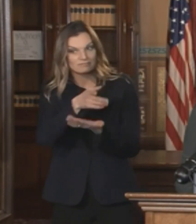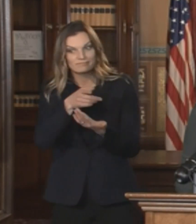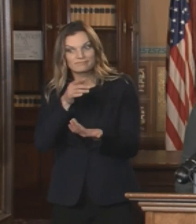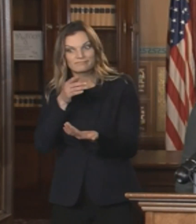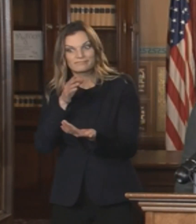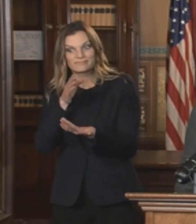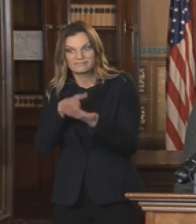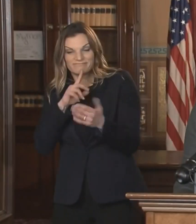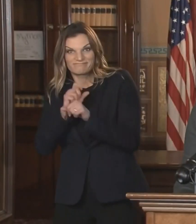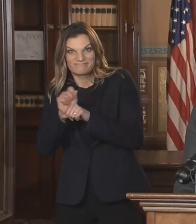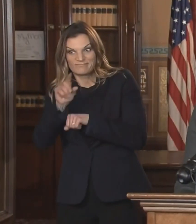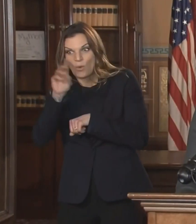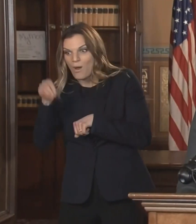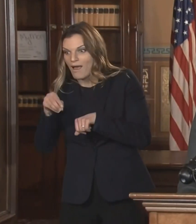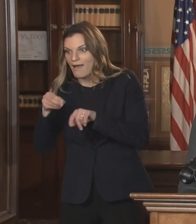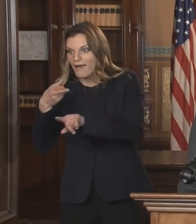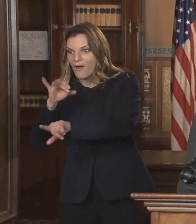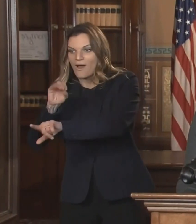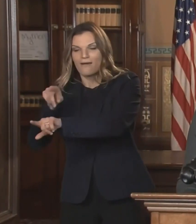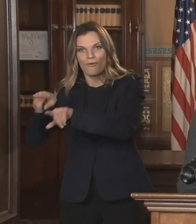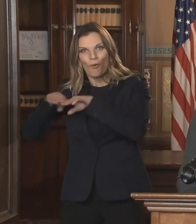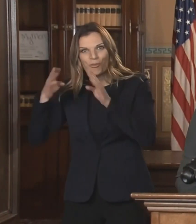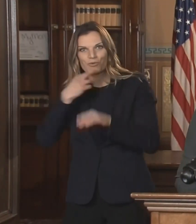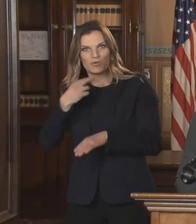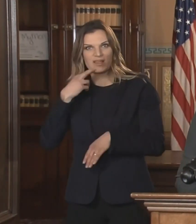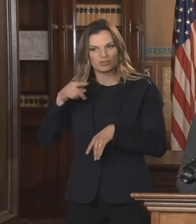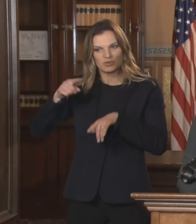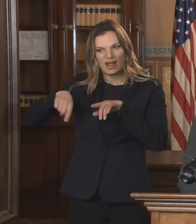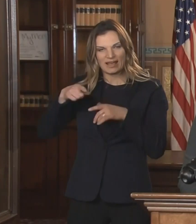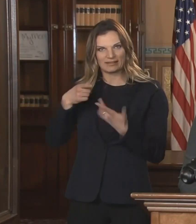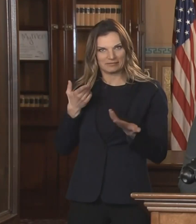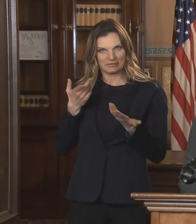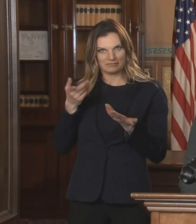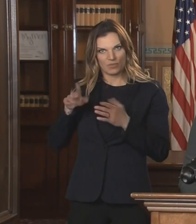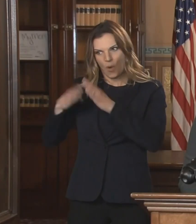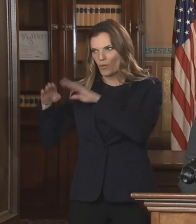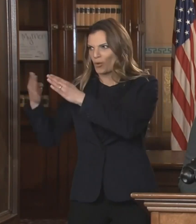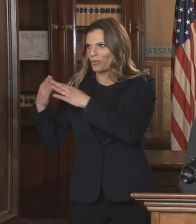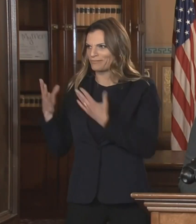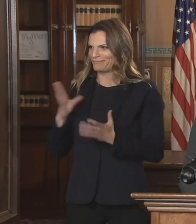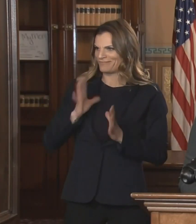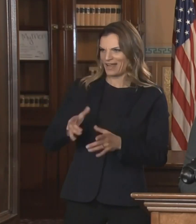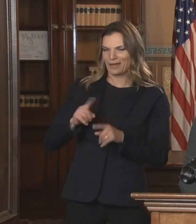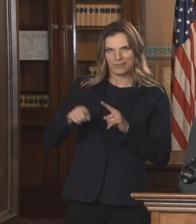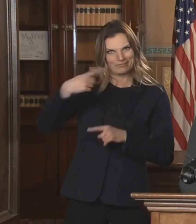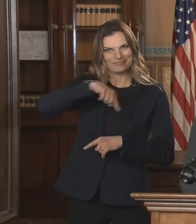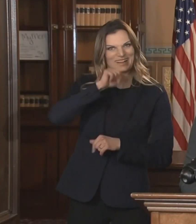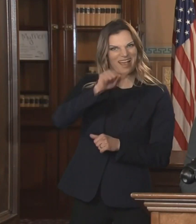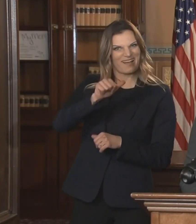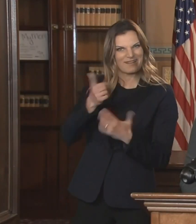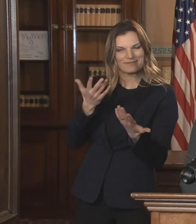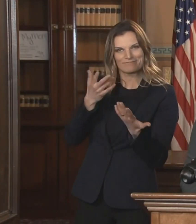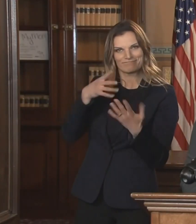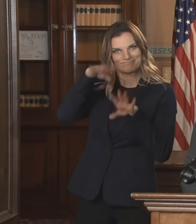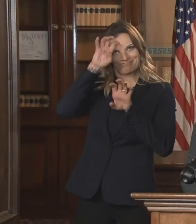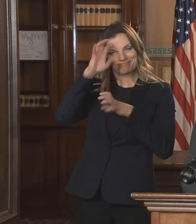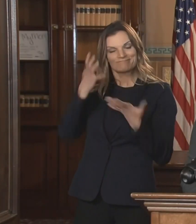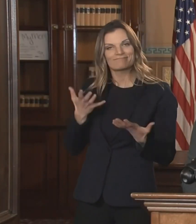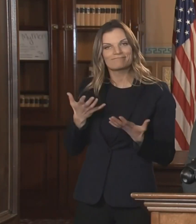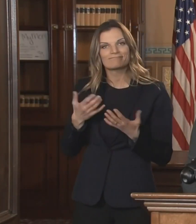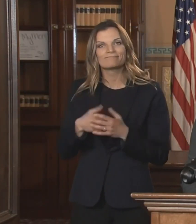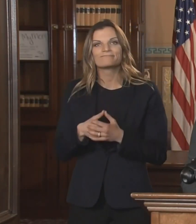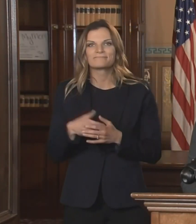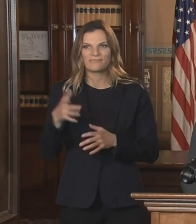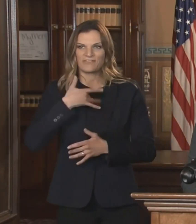of us in Ohio are remaining open and doing so safely. They're frustrated. How do you respond to them? Well, you know,